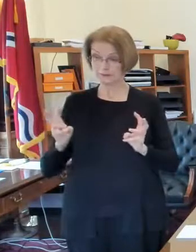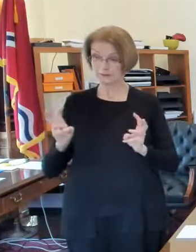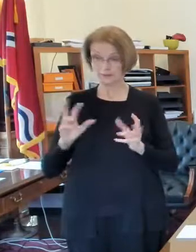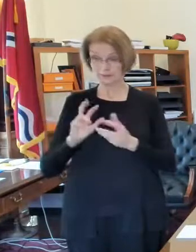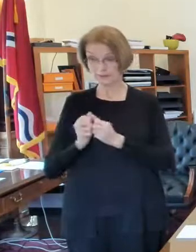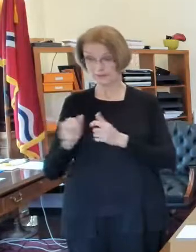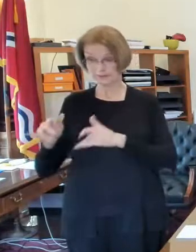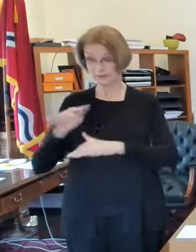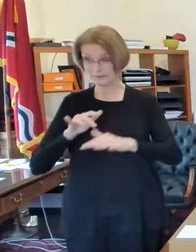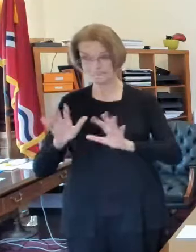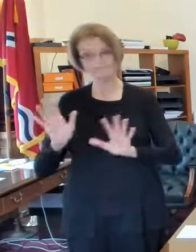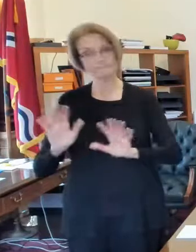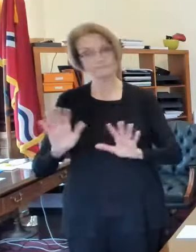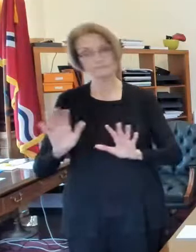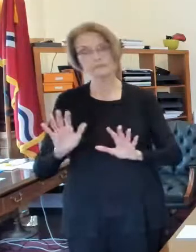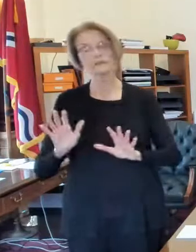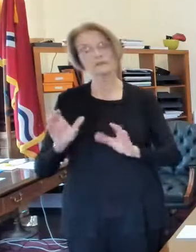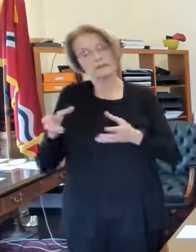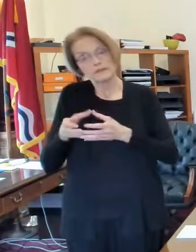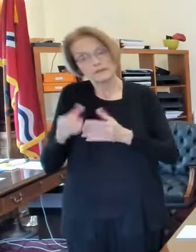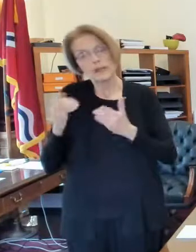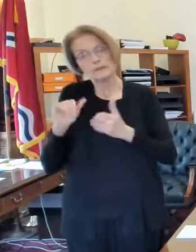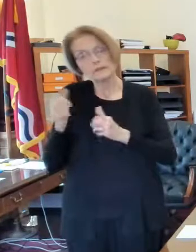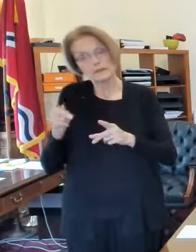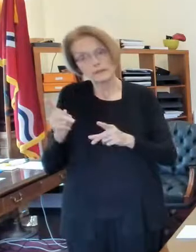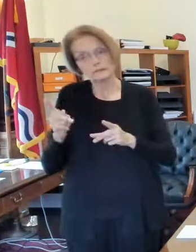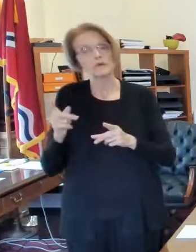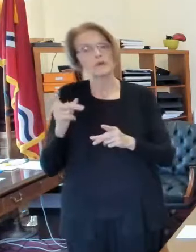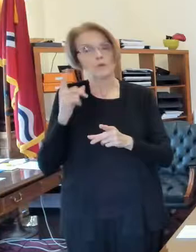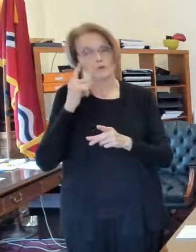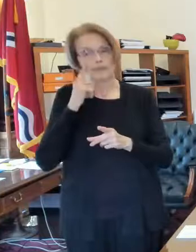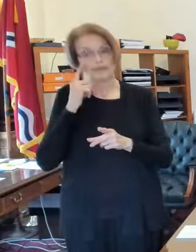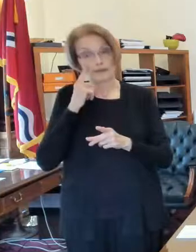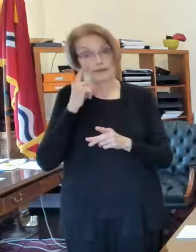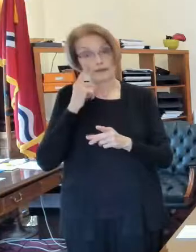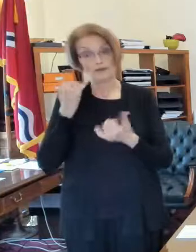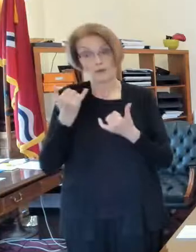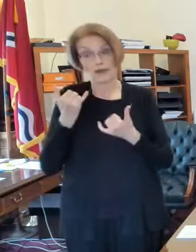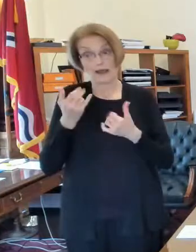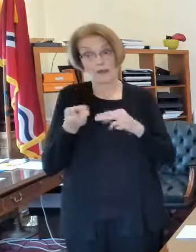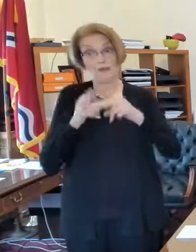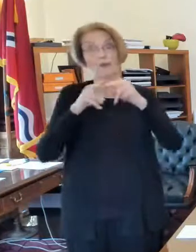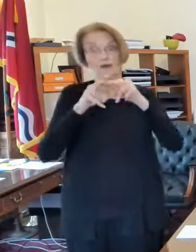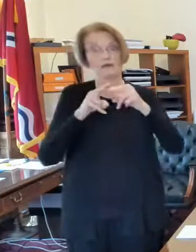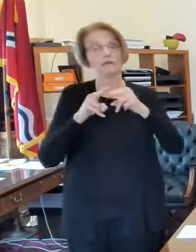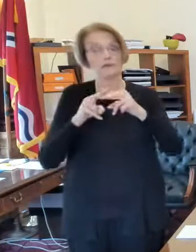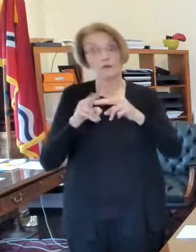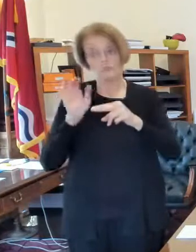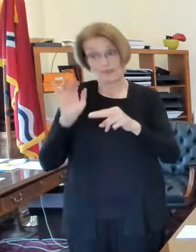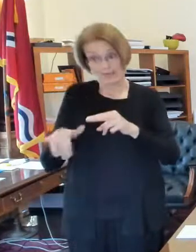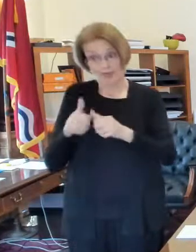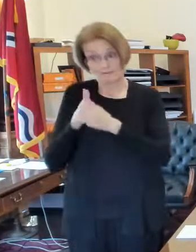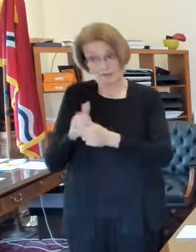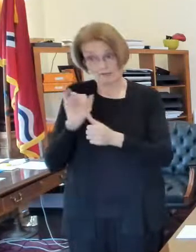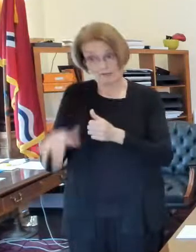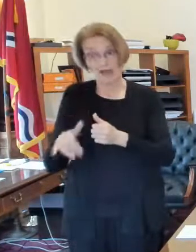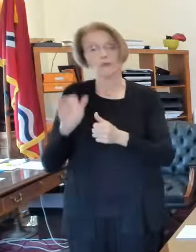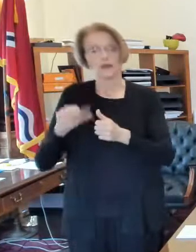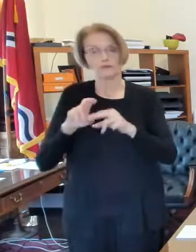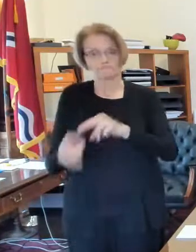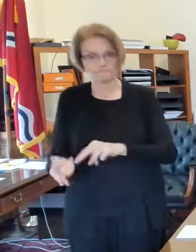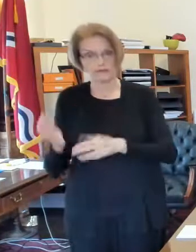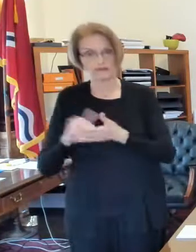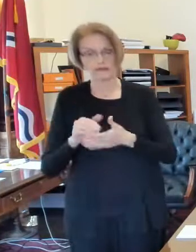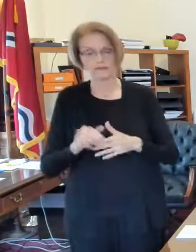uh we think that we we can make make it through this this spike that we're in right now covid question mayor you mentioned the